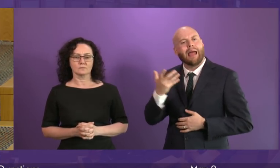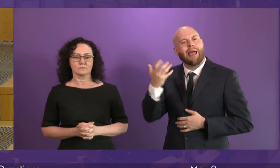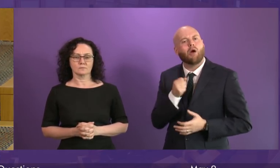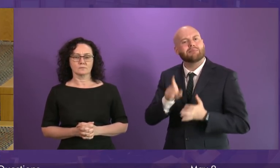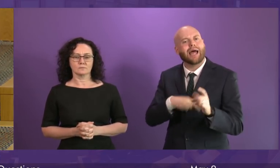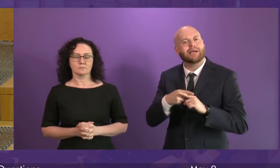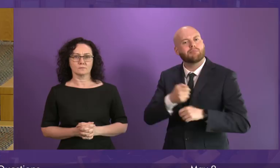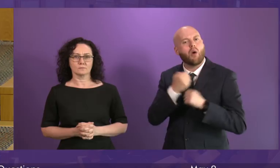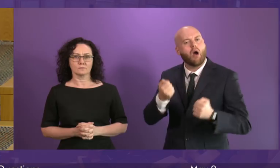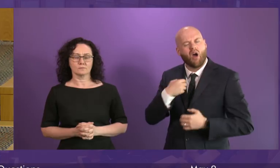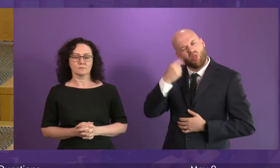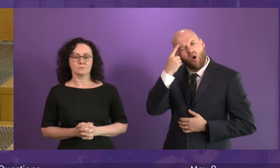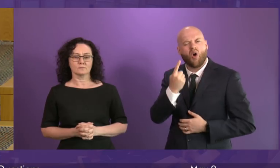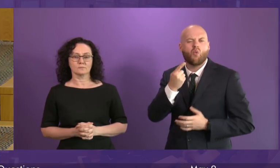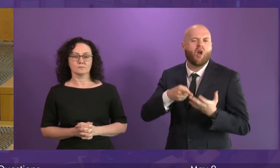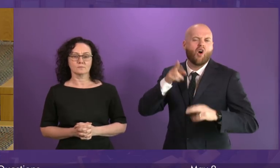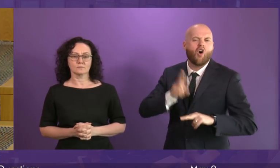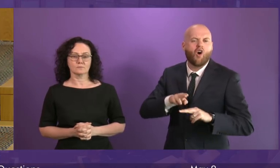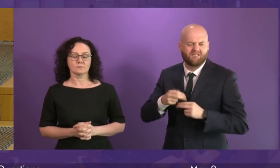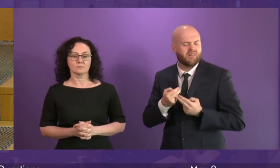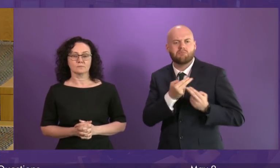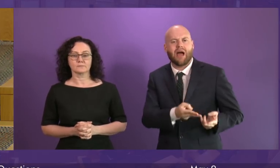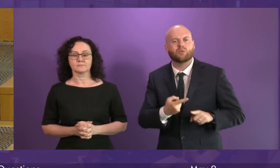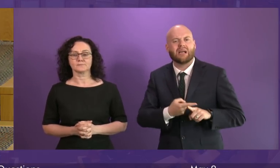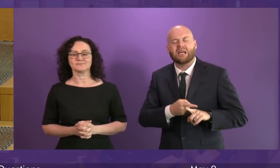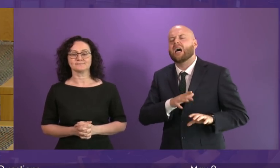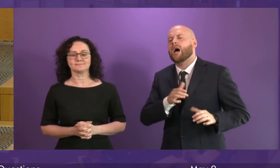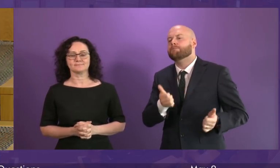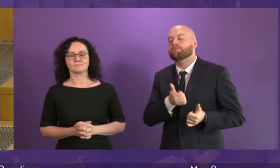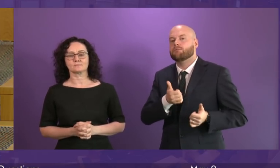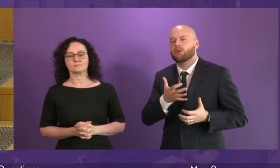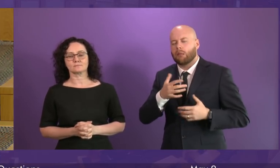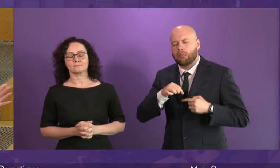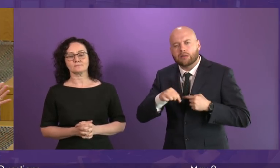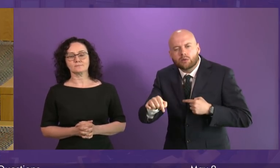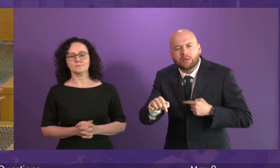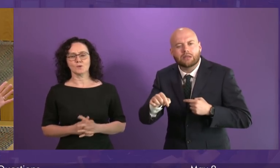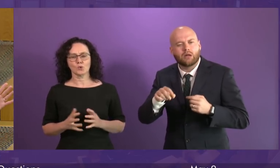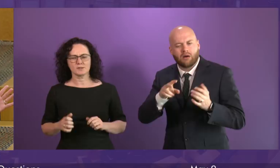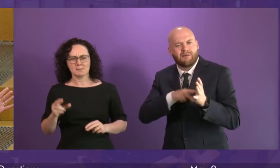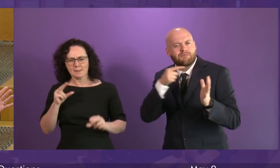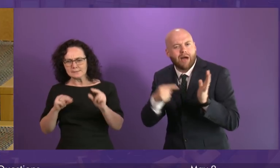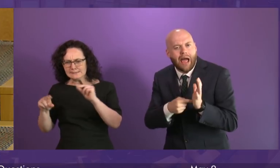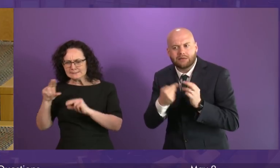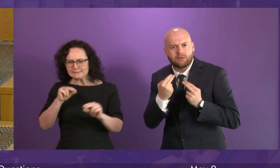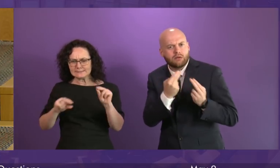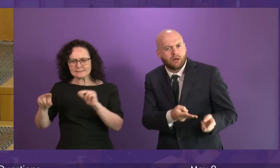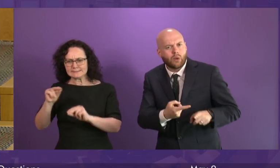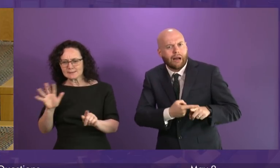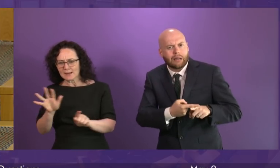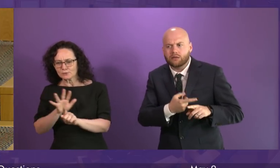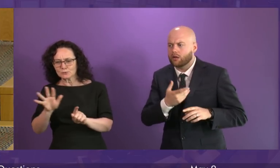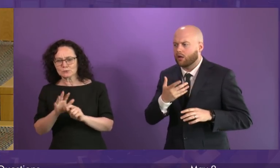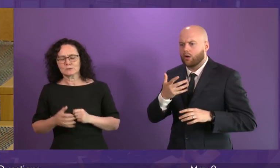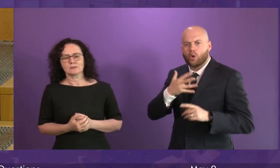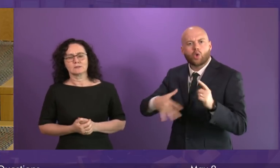But this week it was powers away on value added tax. And of course social security powers have been